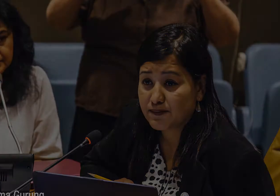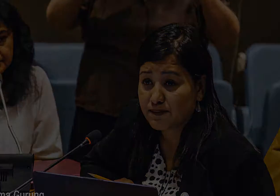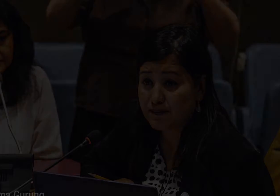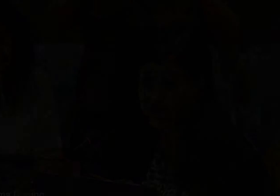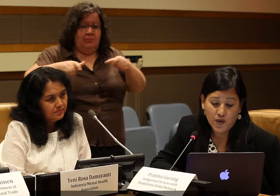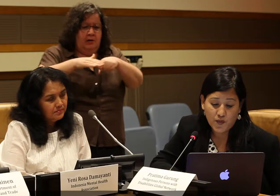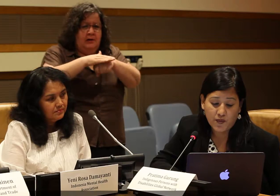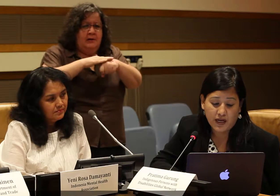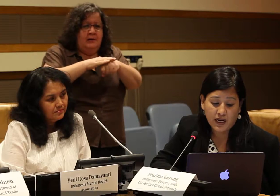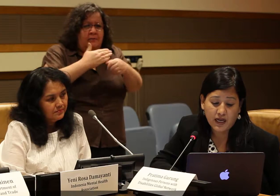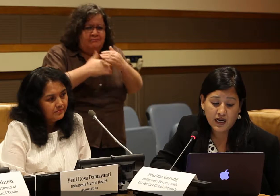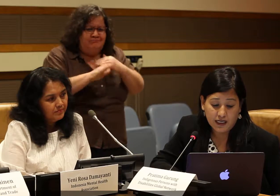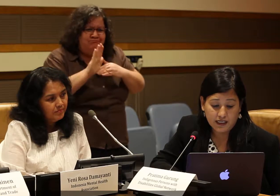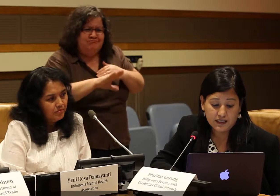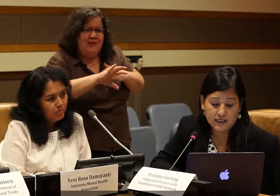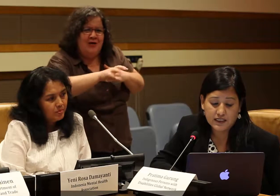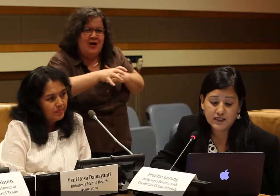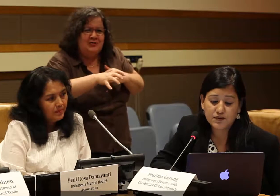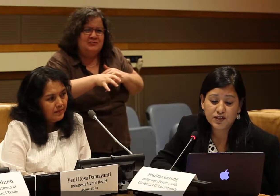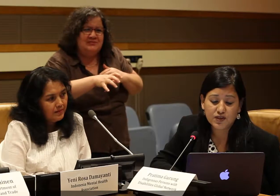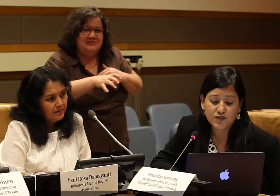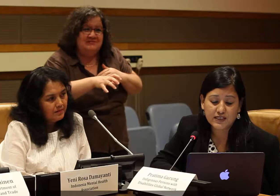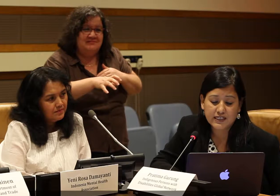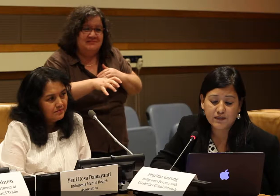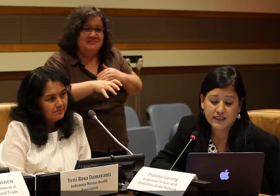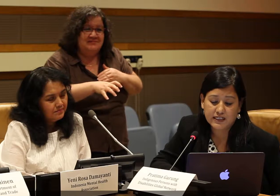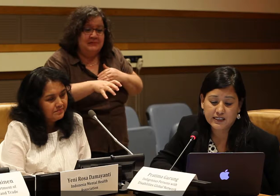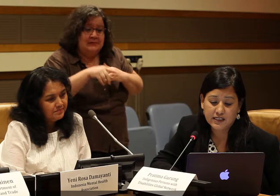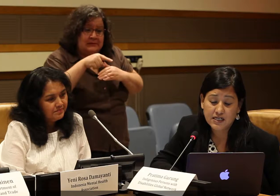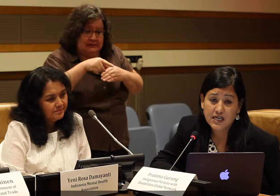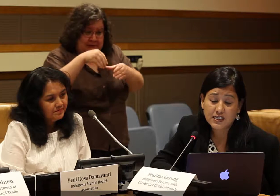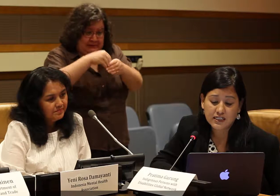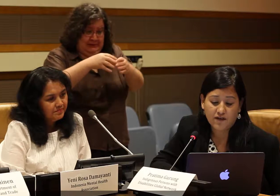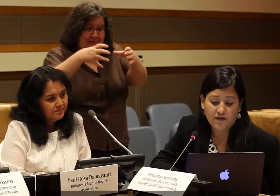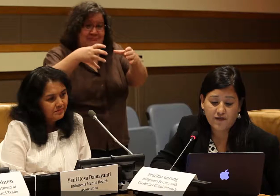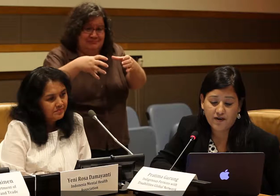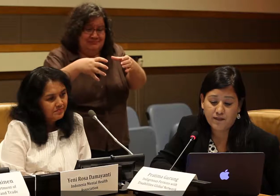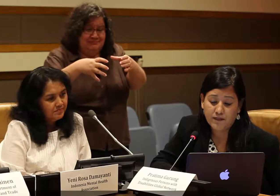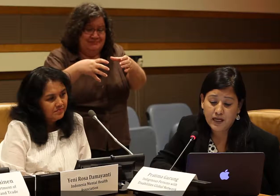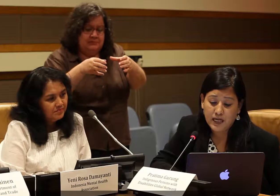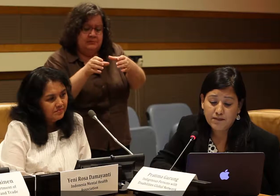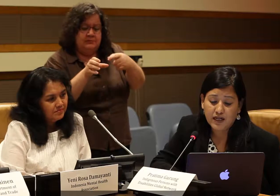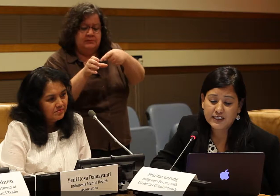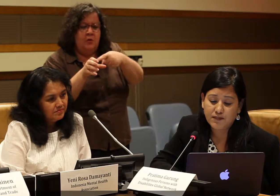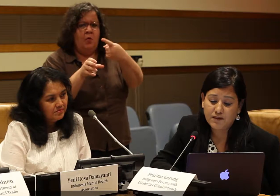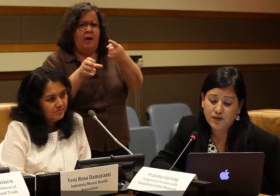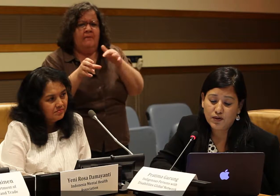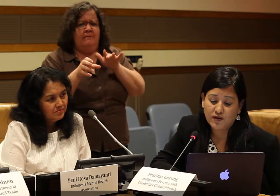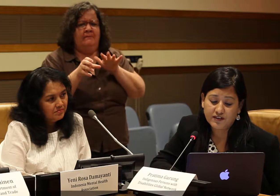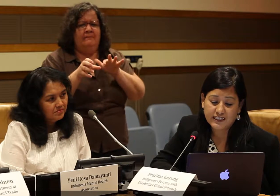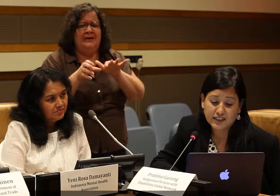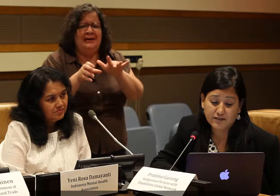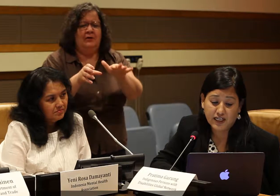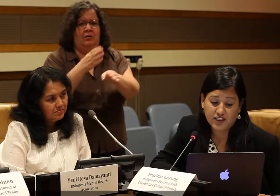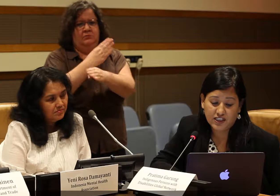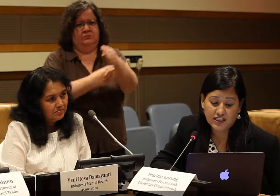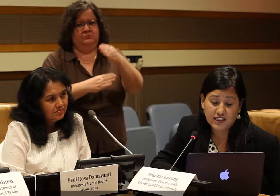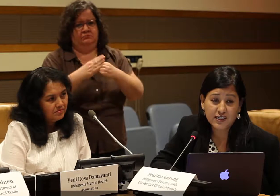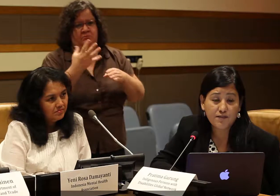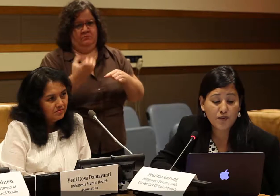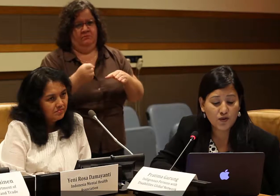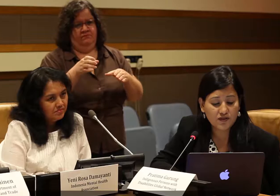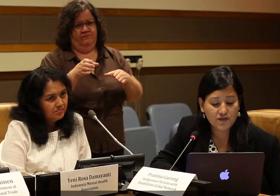Network. We, Indigenous Persons with Disabilities, suffer from multiple blow-off discriminations,